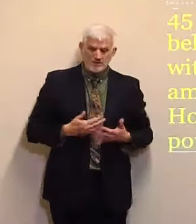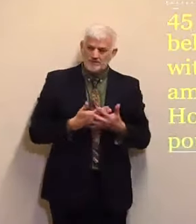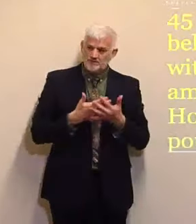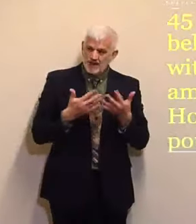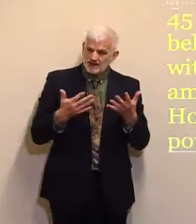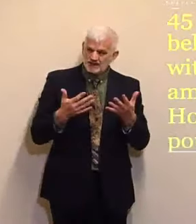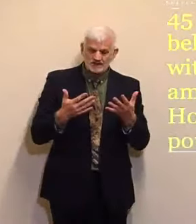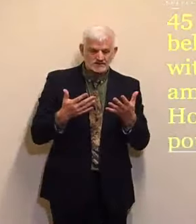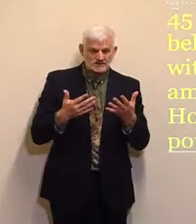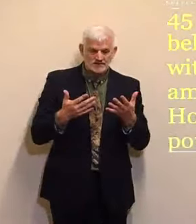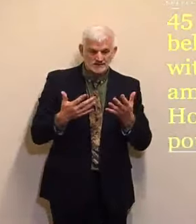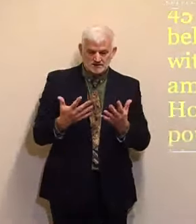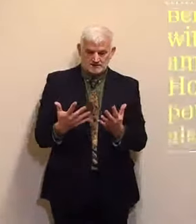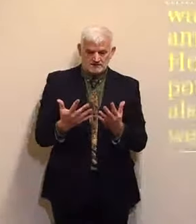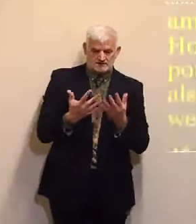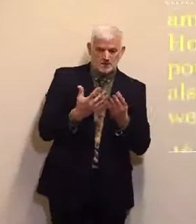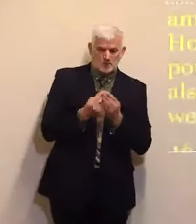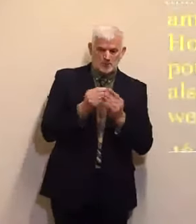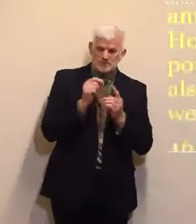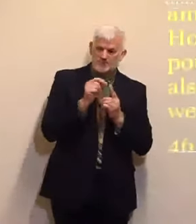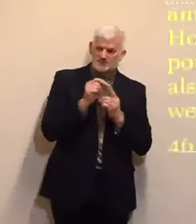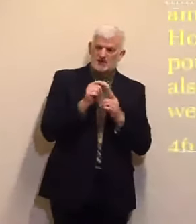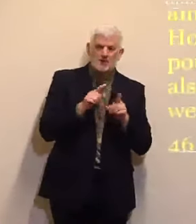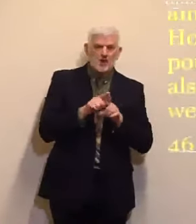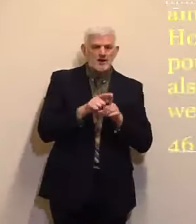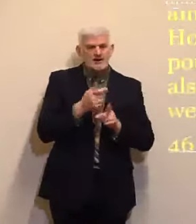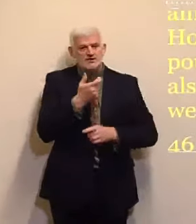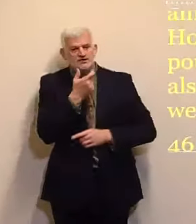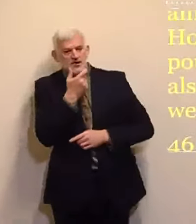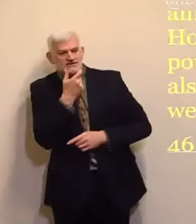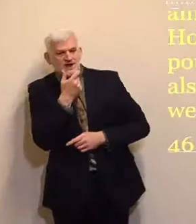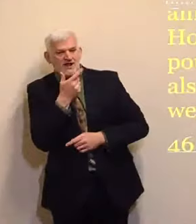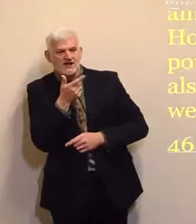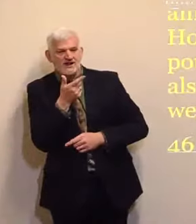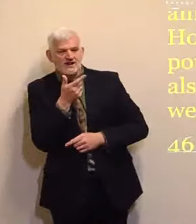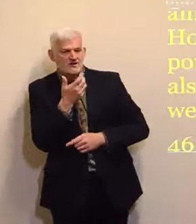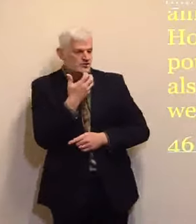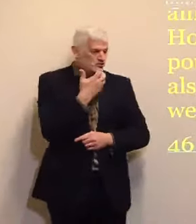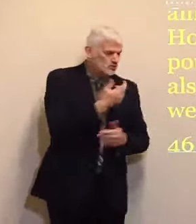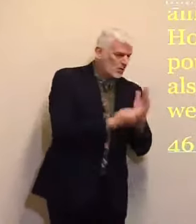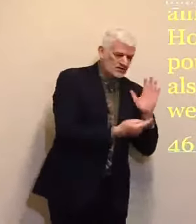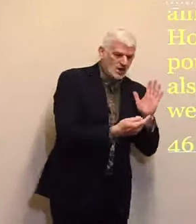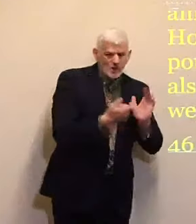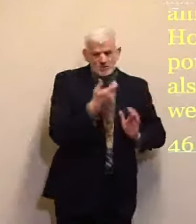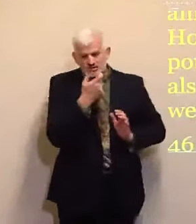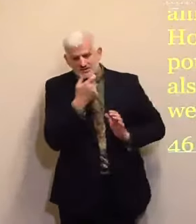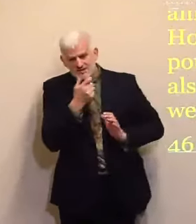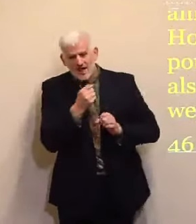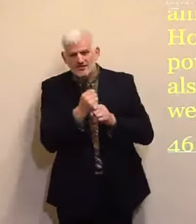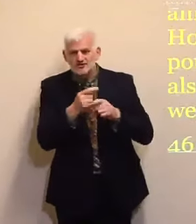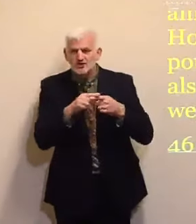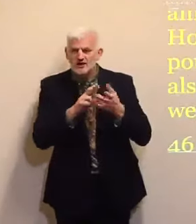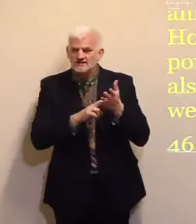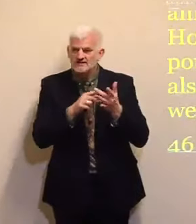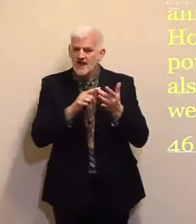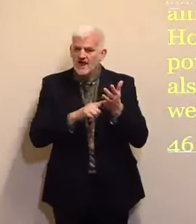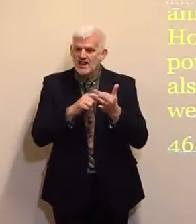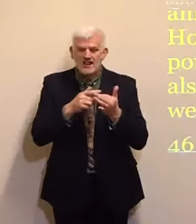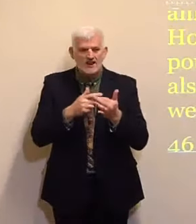Because that on the Gentiles Also was poured out The gift of the Holy Ghost For they heard